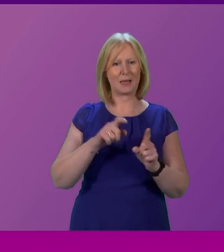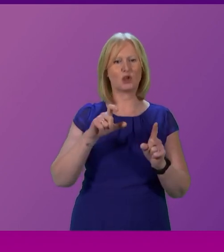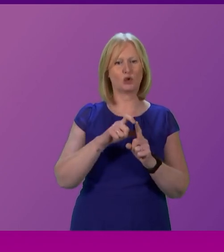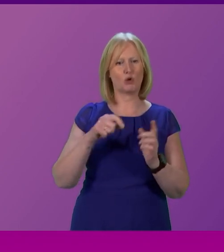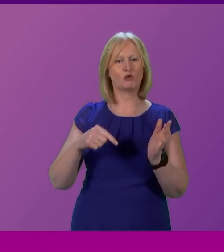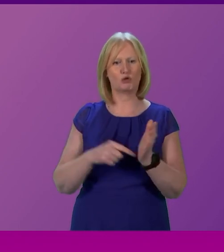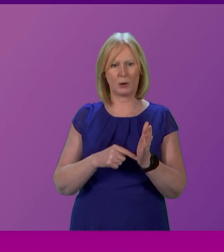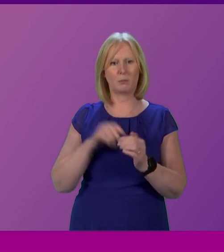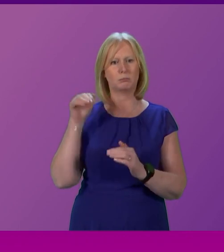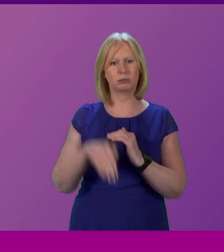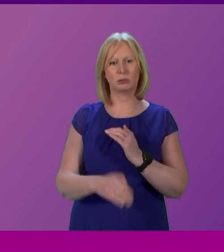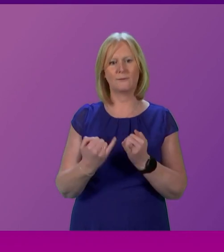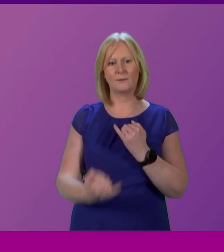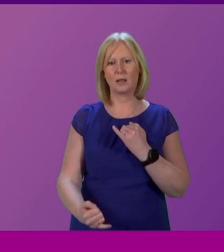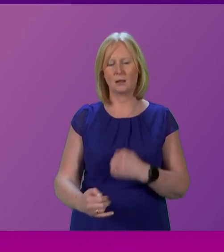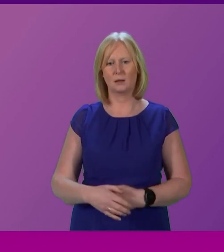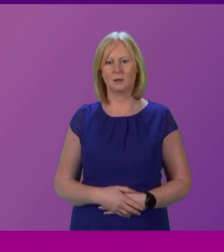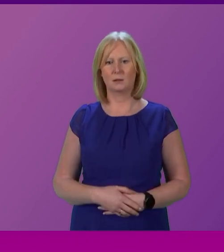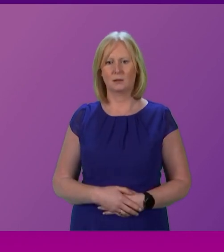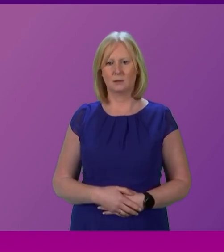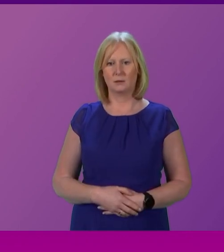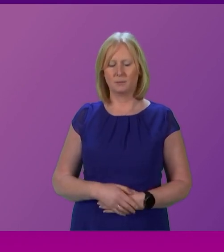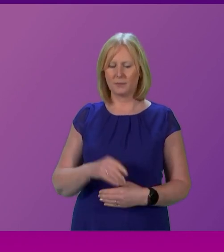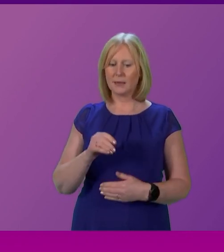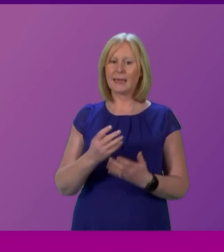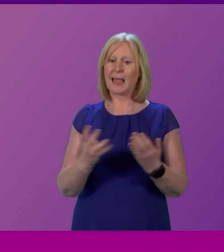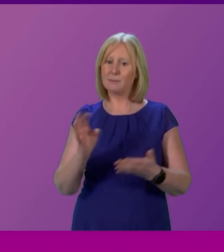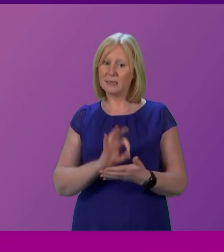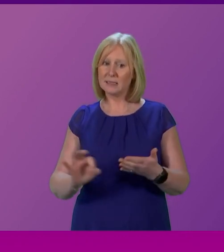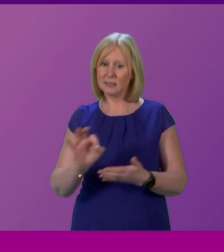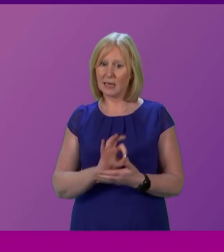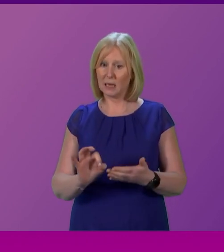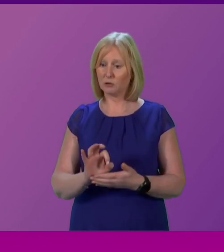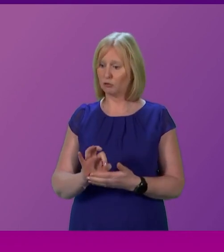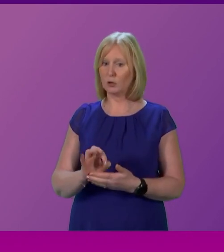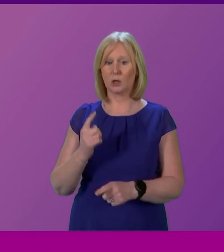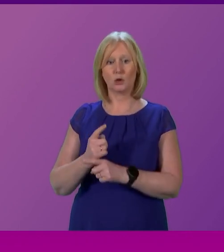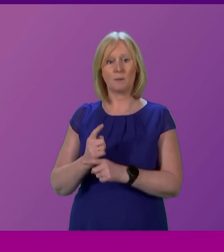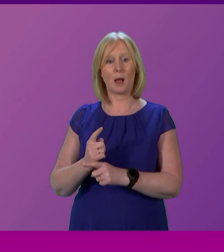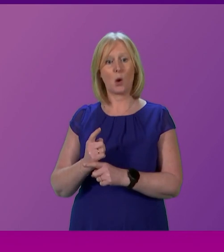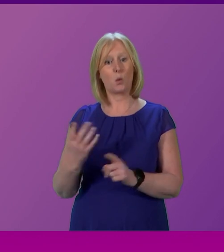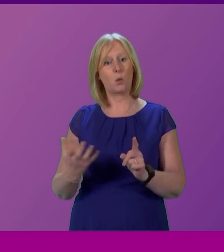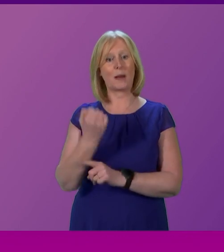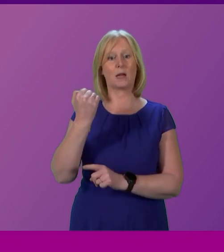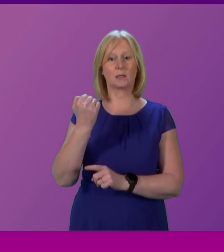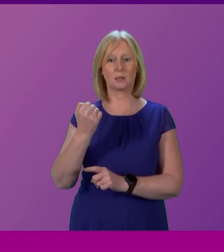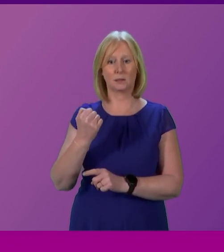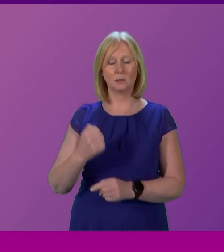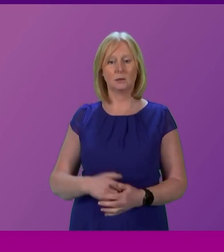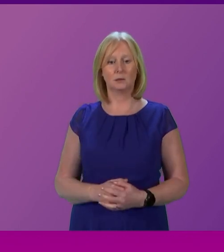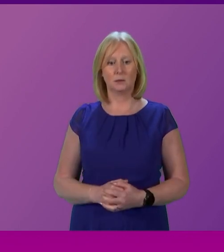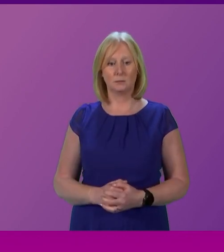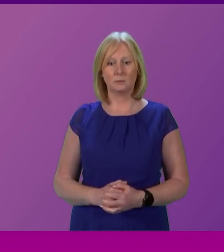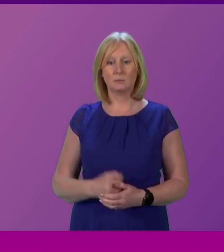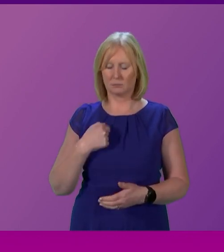presiding officer, the cabinet secretary spoke extensively about winners. Well, I was elected to oppose a referendum with more